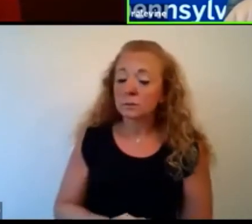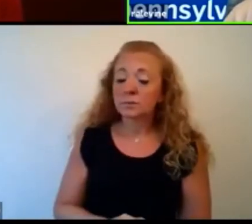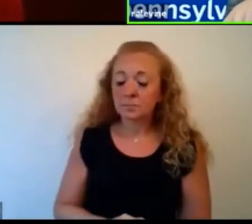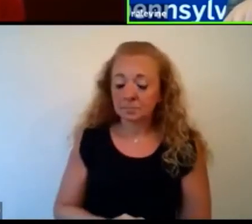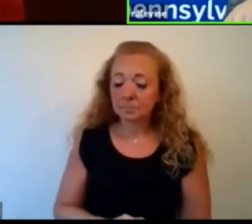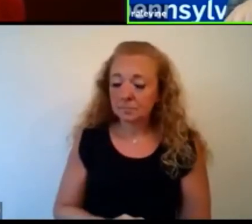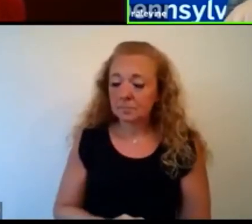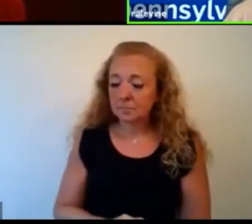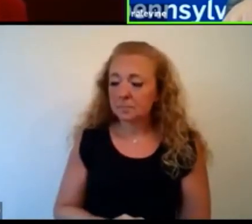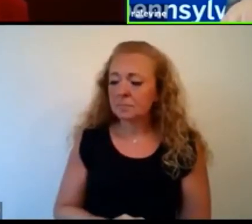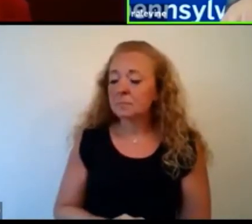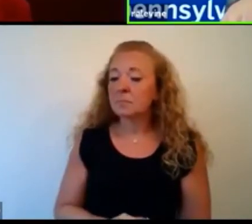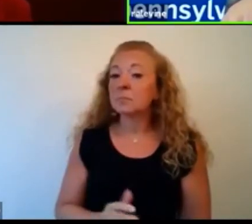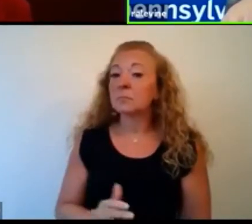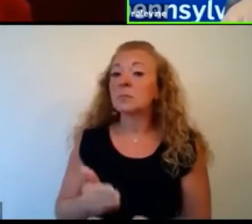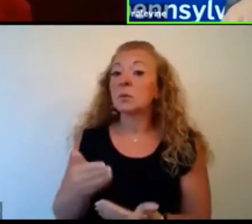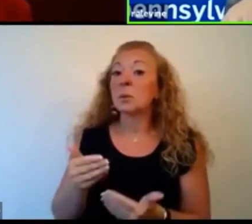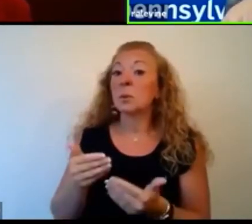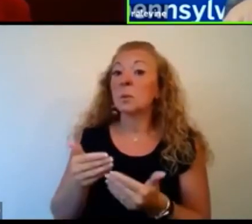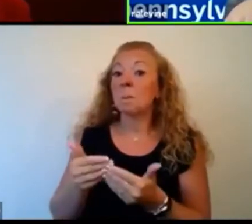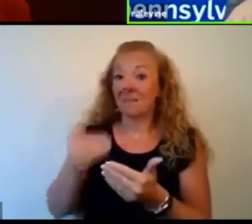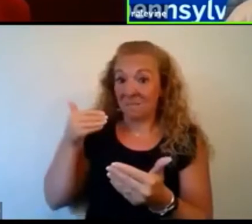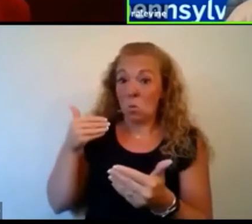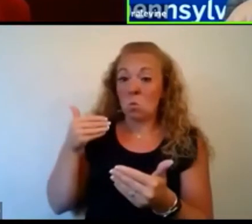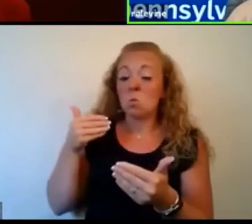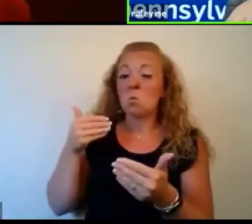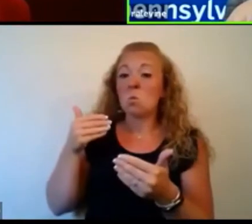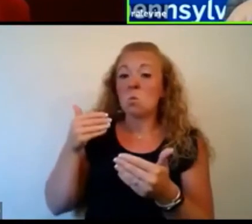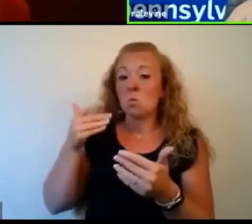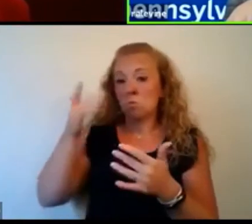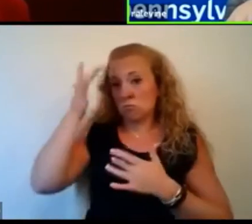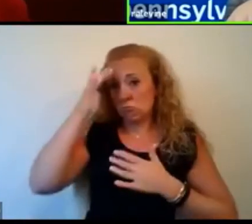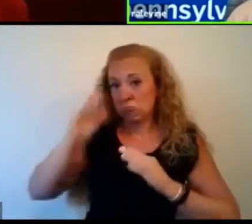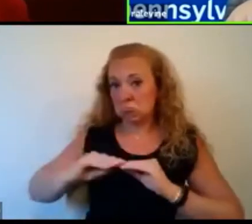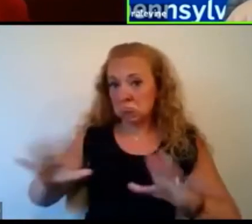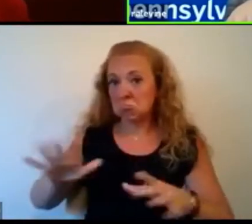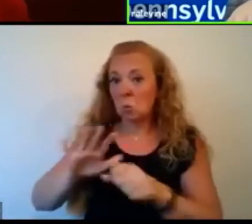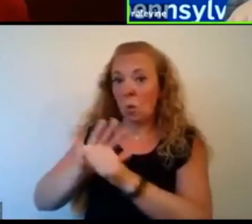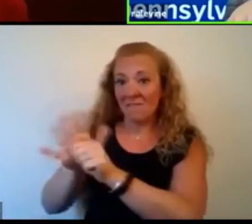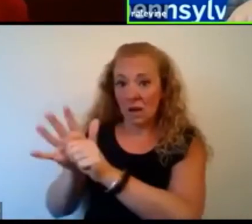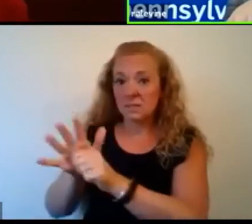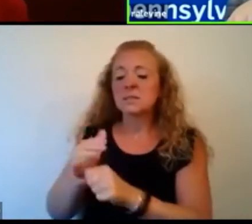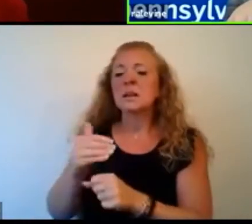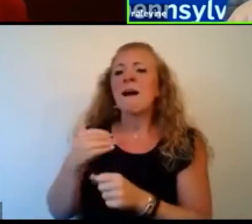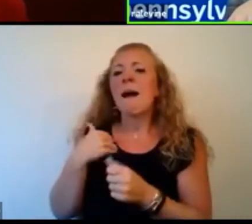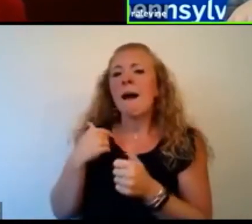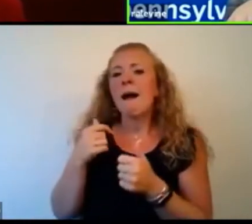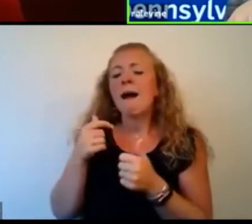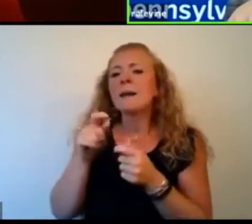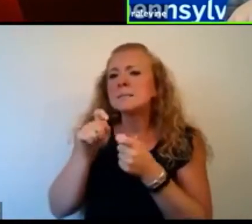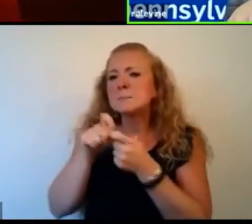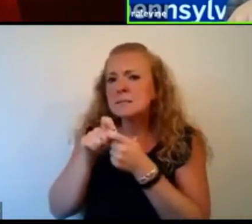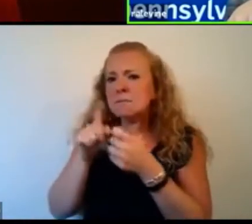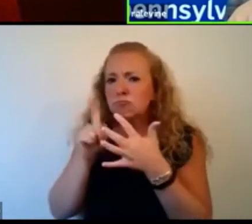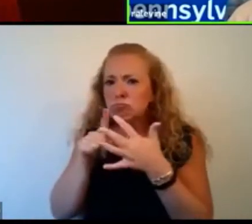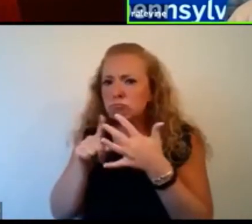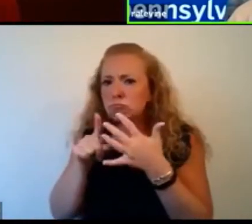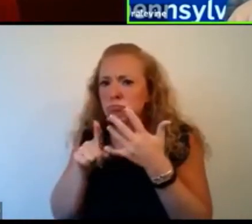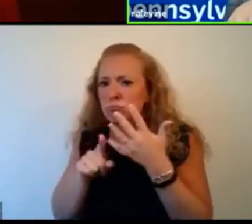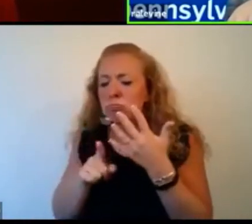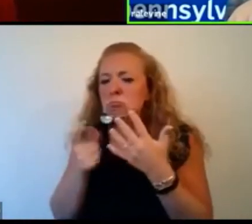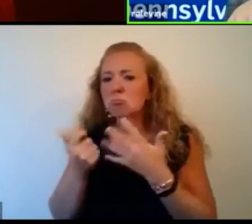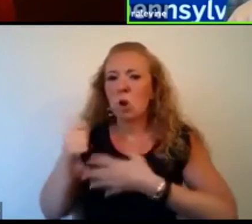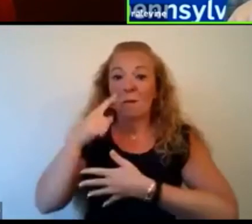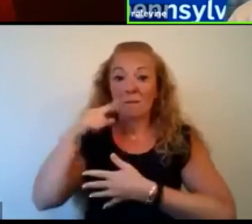So before the global pandemic of COVID-19, we did have some specific priority issues that we were working on this year.